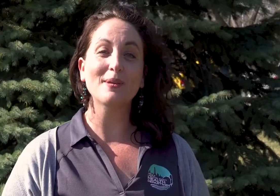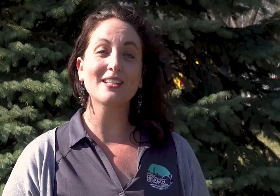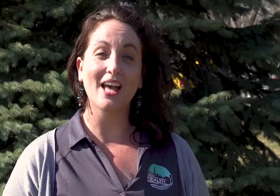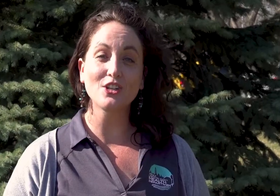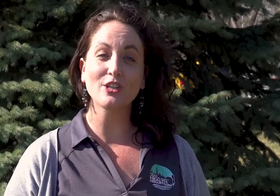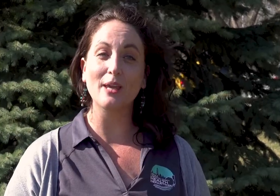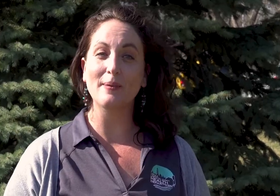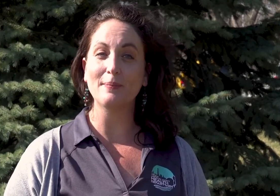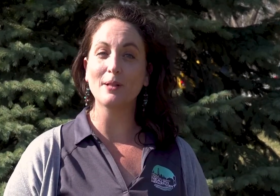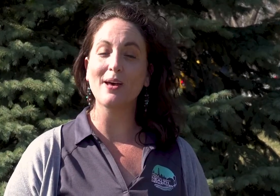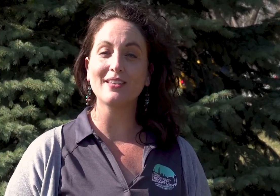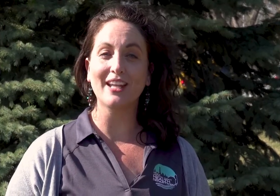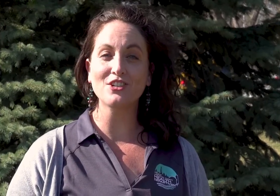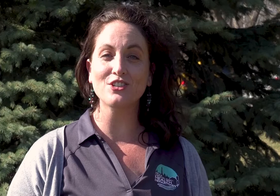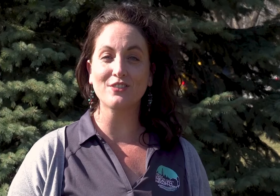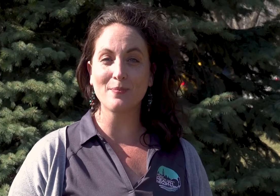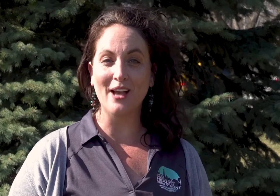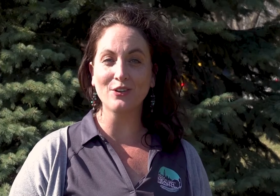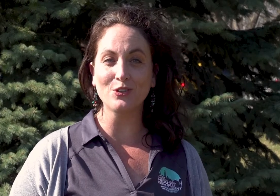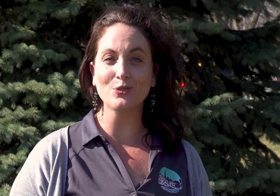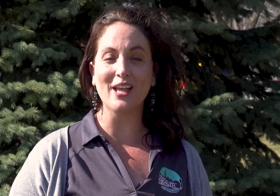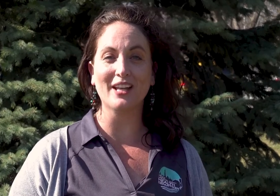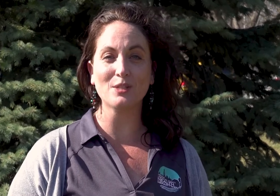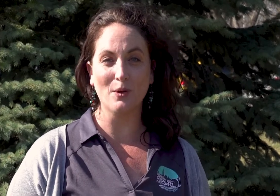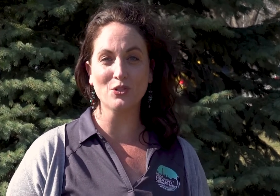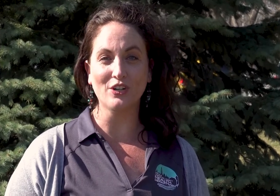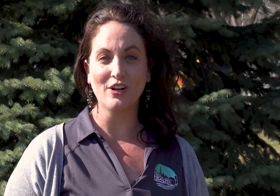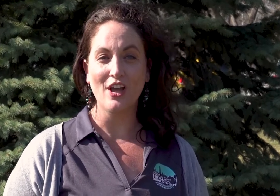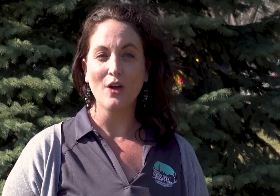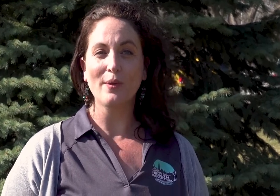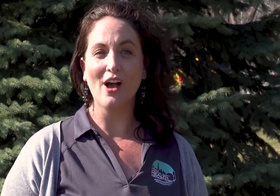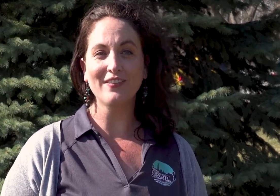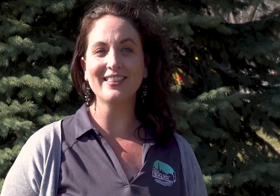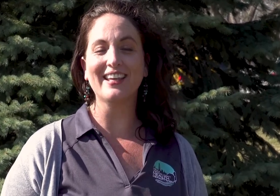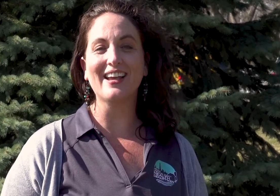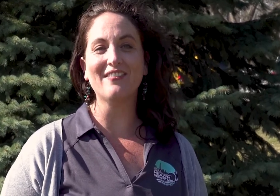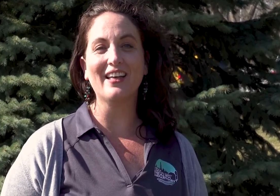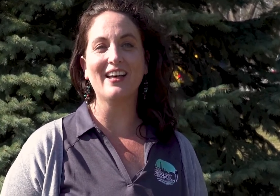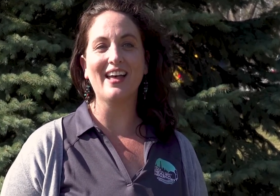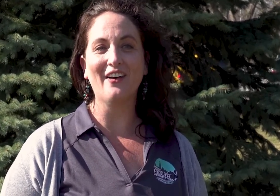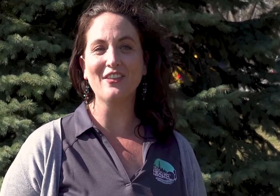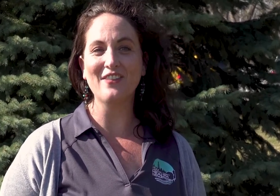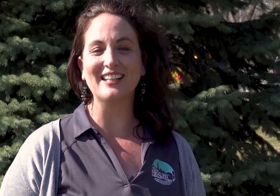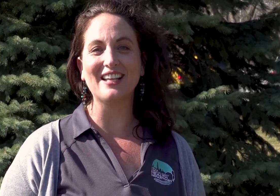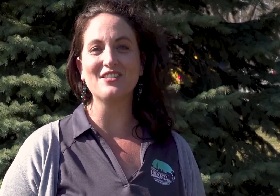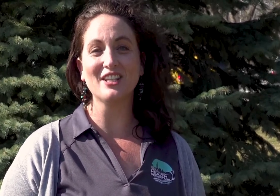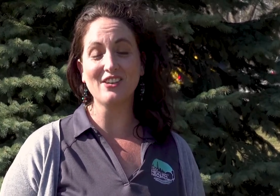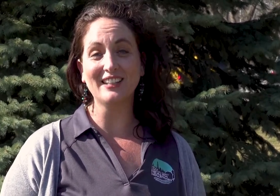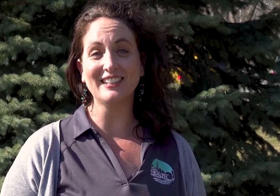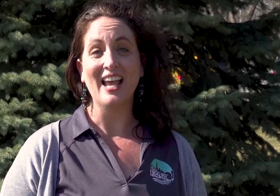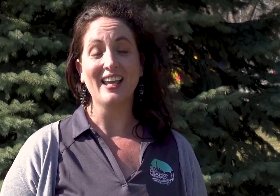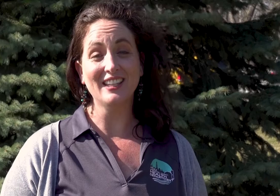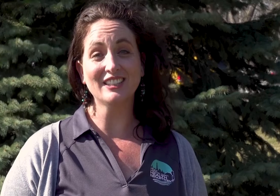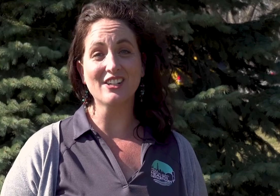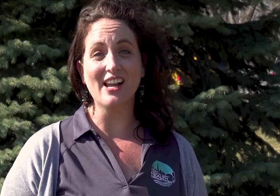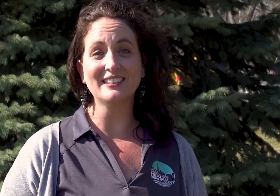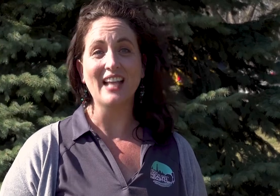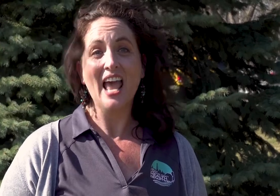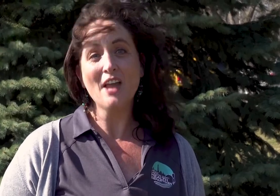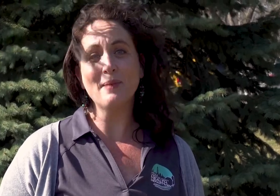is to educate people about the dangers of tobacco use and exposure. We often think of the health effects of cigarettes, e-cigarettes, and